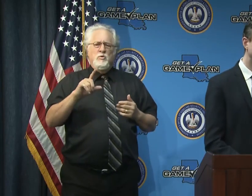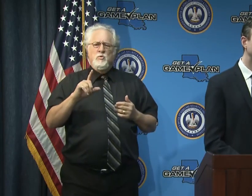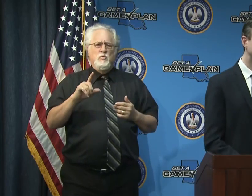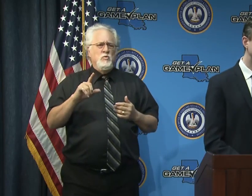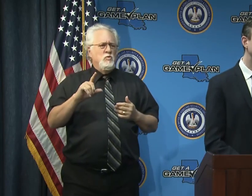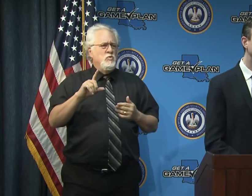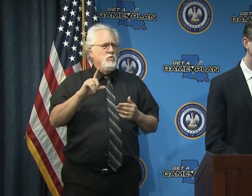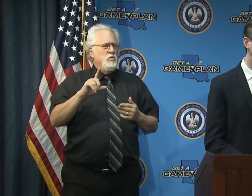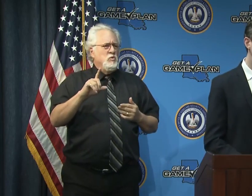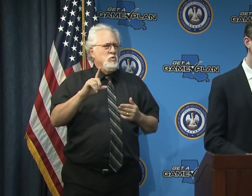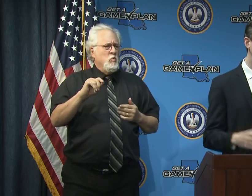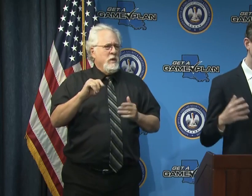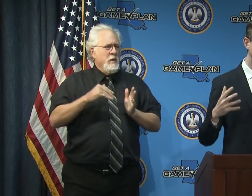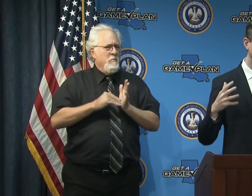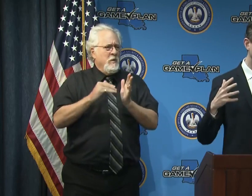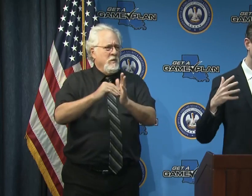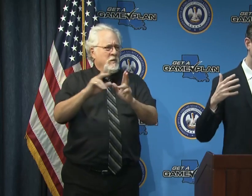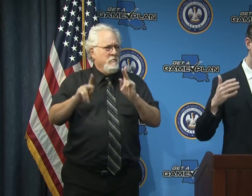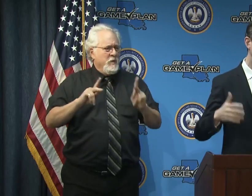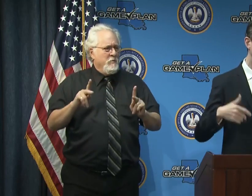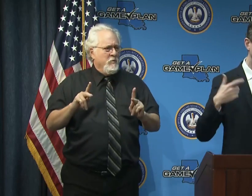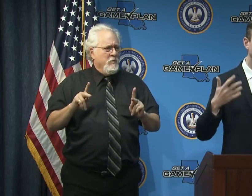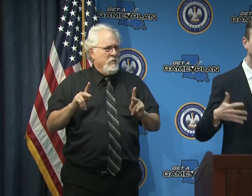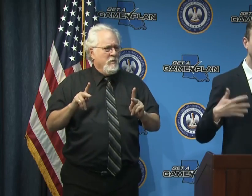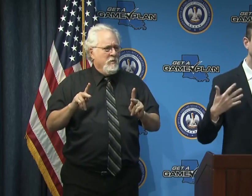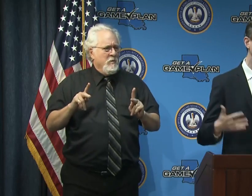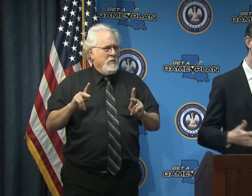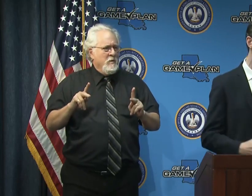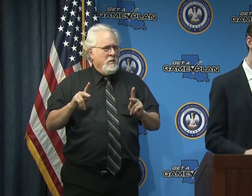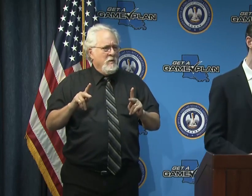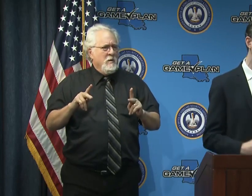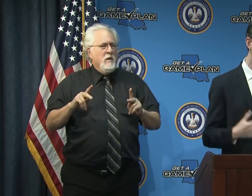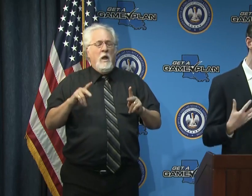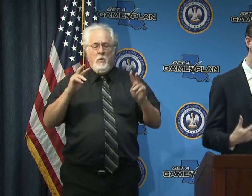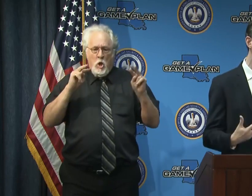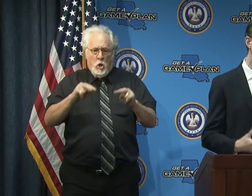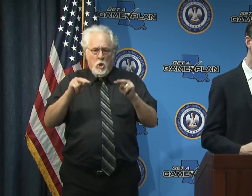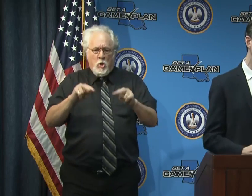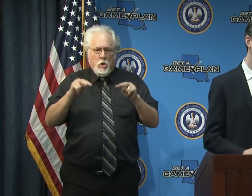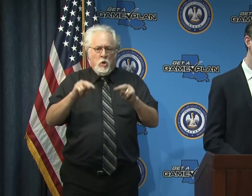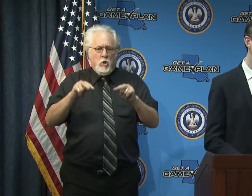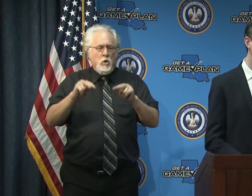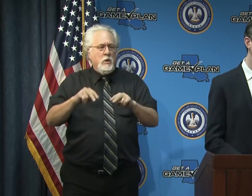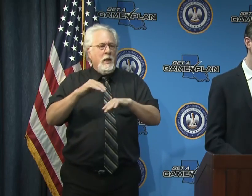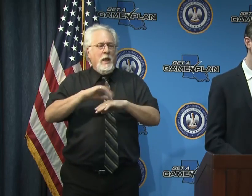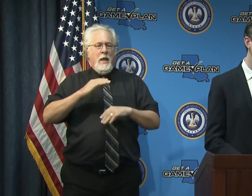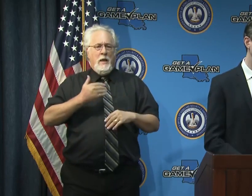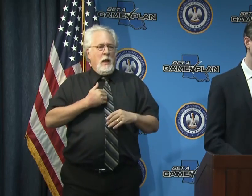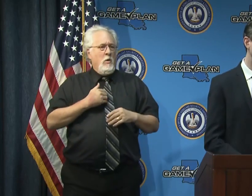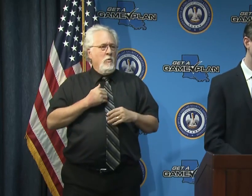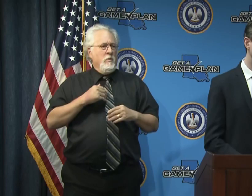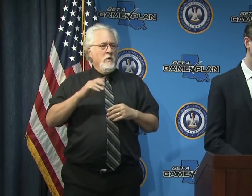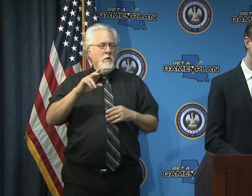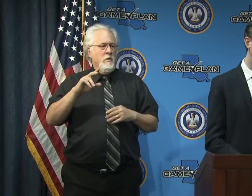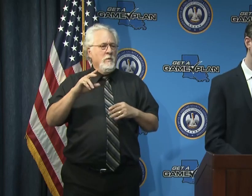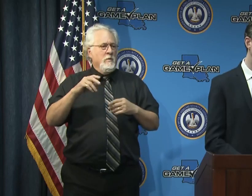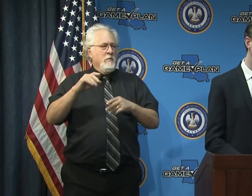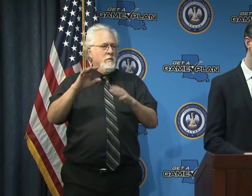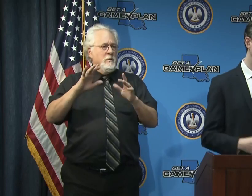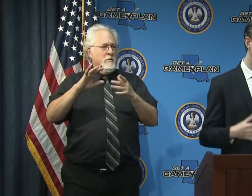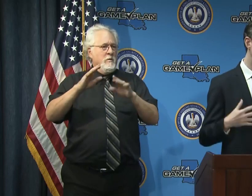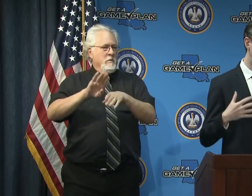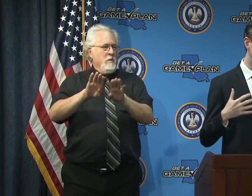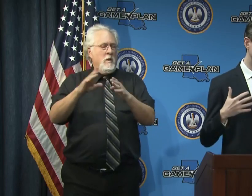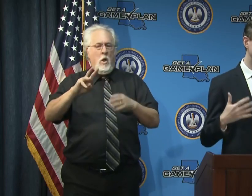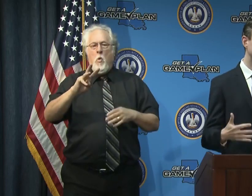20 something million individuals who have uh you know been refreshing and looking at our dashboard we appreciate the the vigilance uh of the public and following